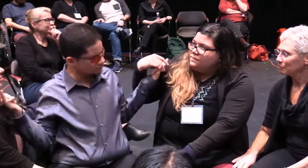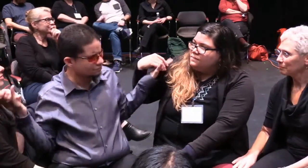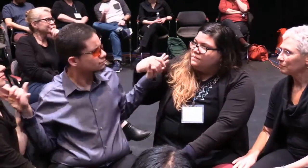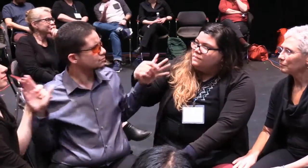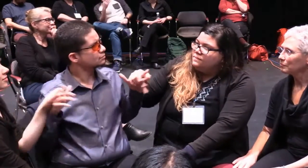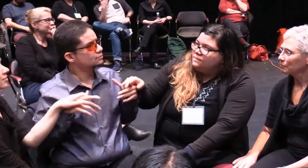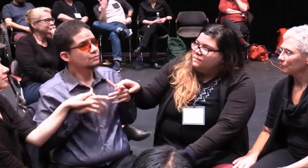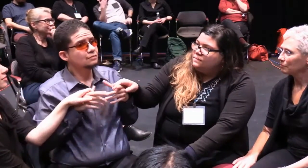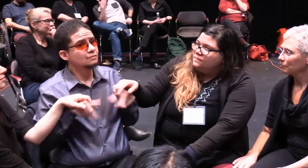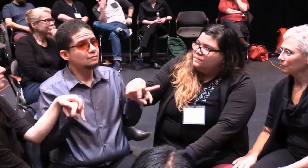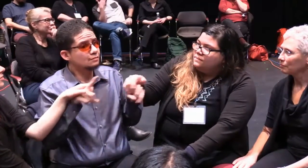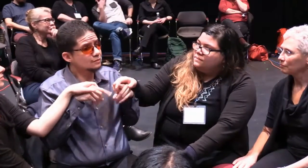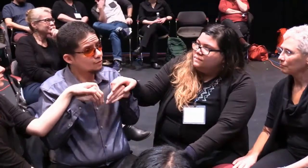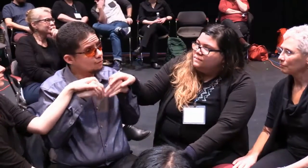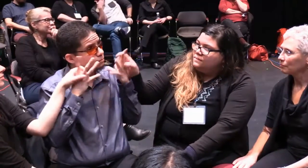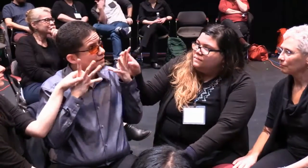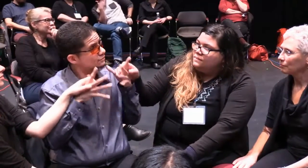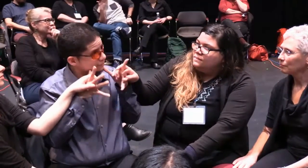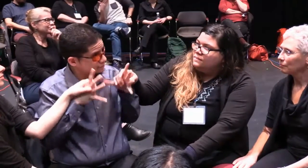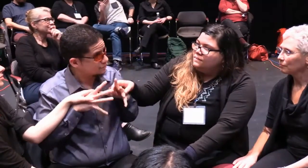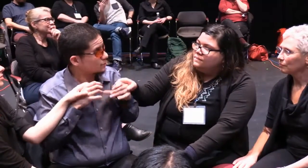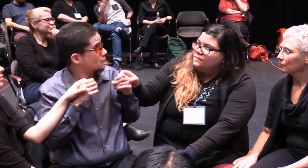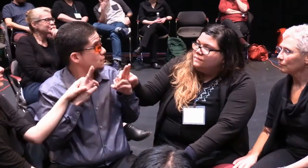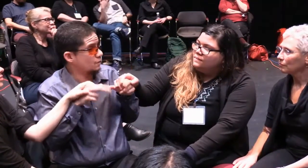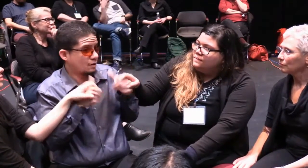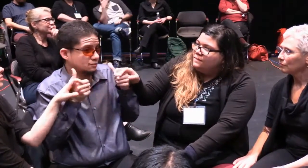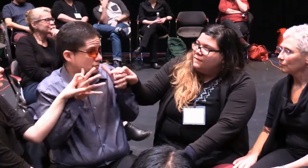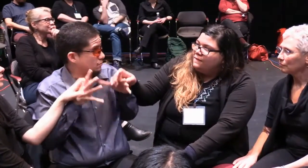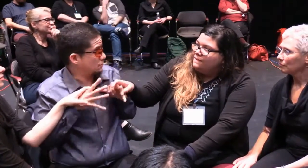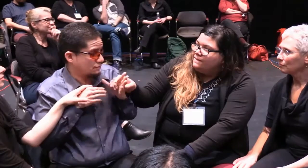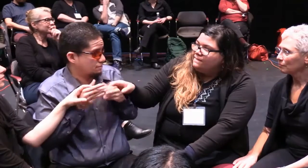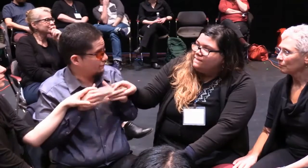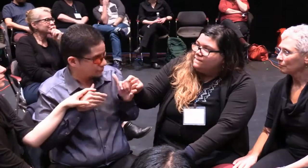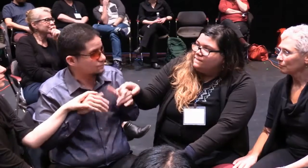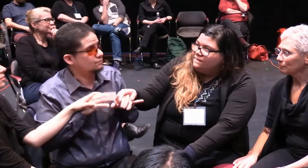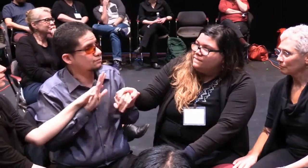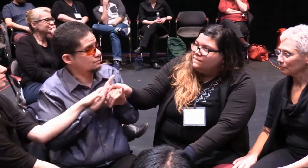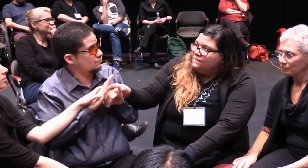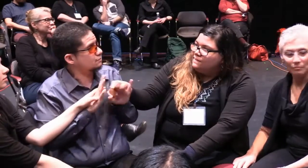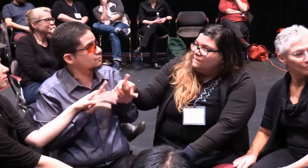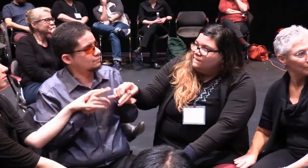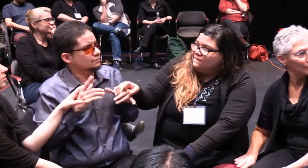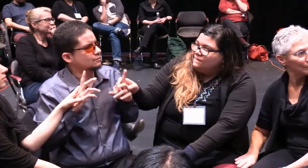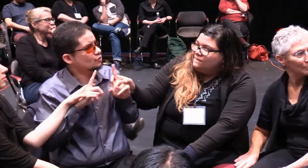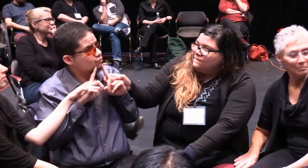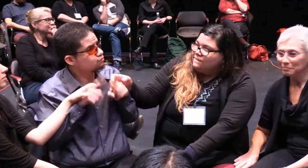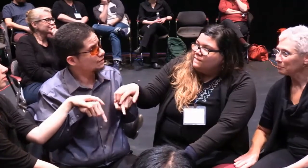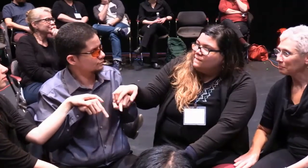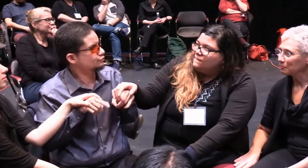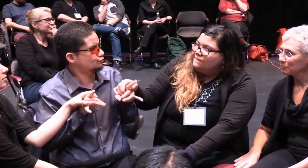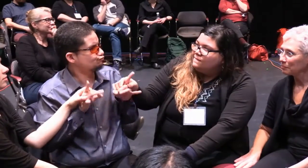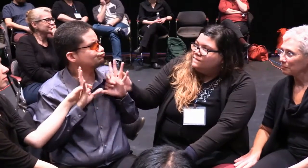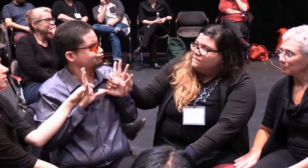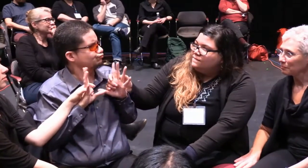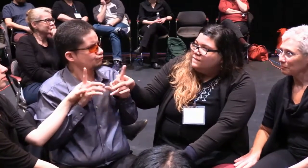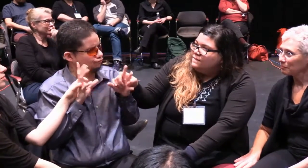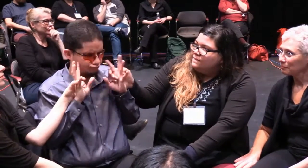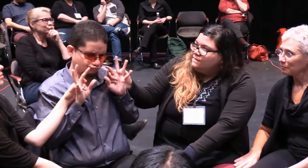I've got my natural way of communicating my language and use of the sense of touch